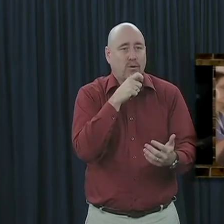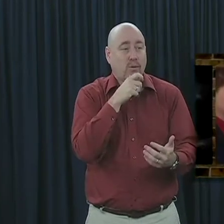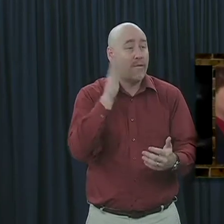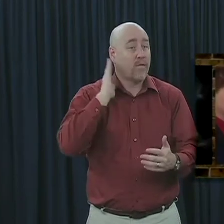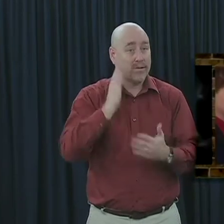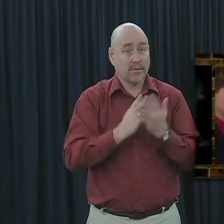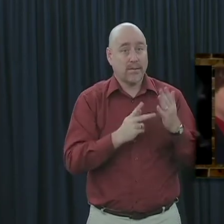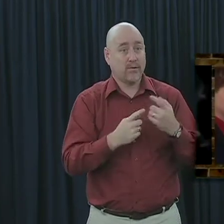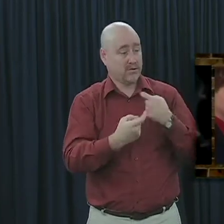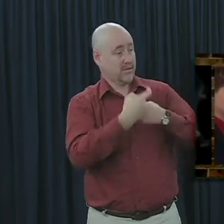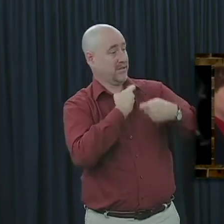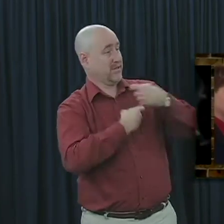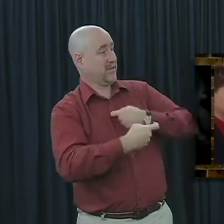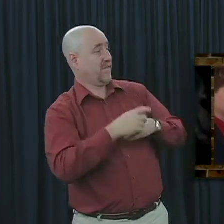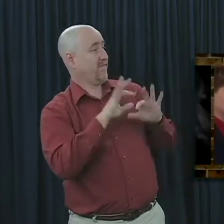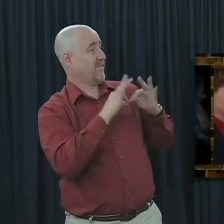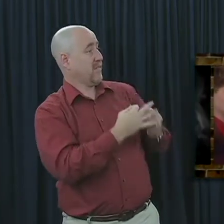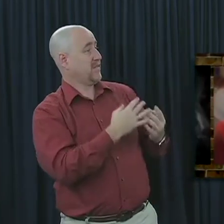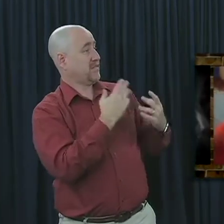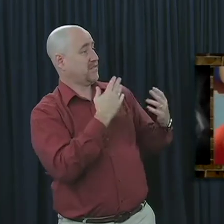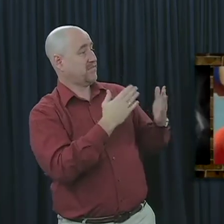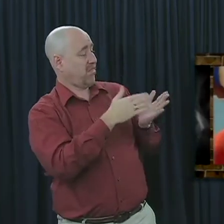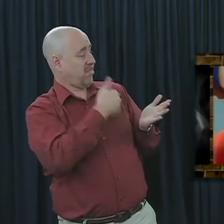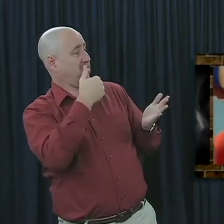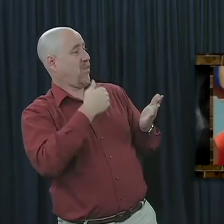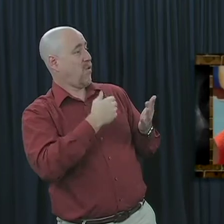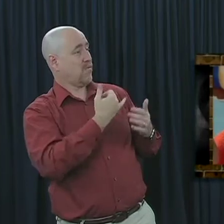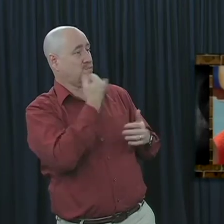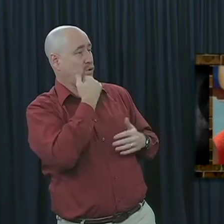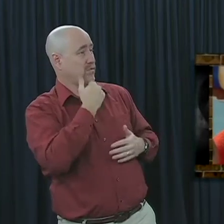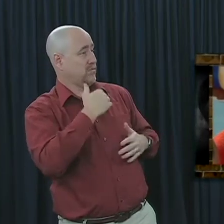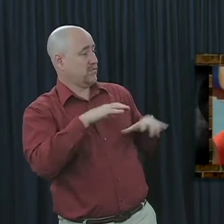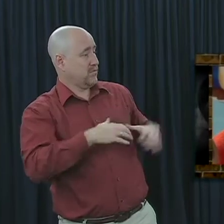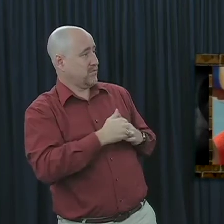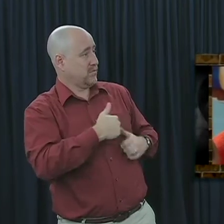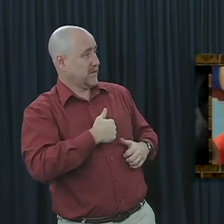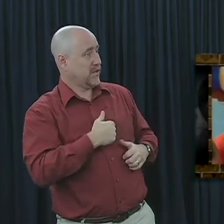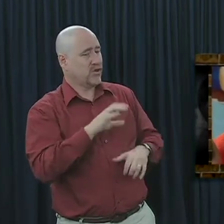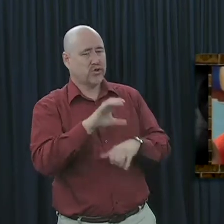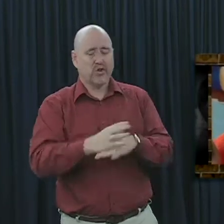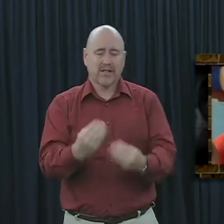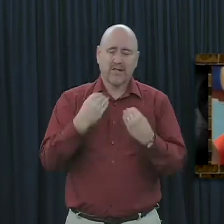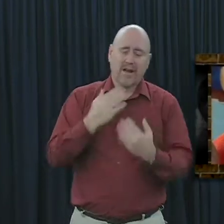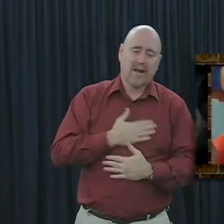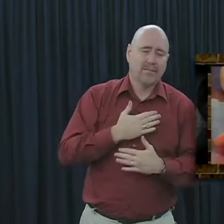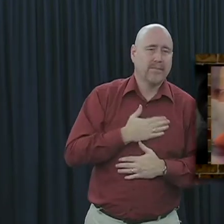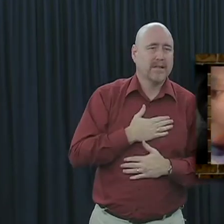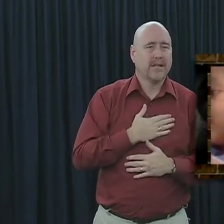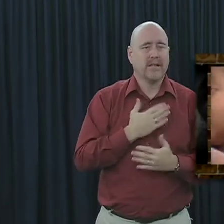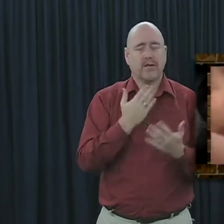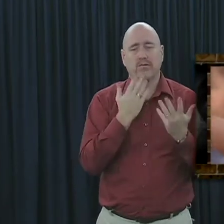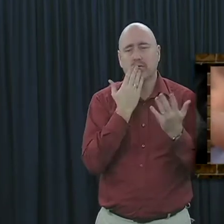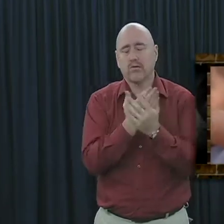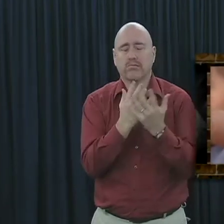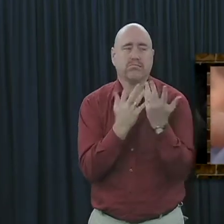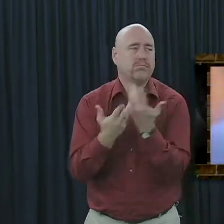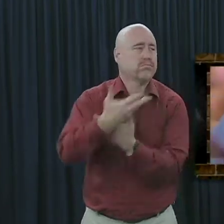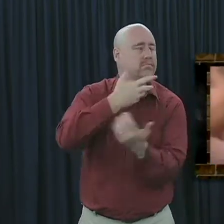or mistreated by their earthly family, the church is a haven of happiness and goodwill with many brothers and sisters